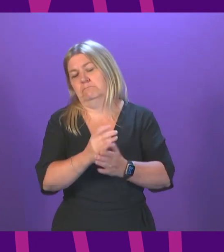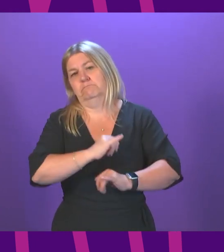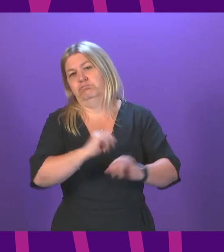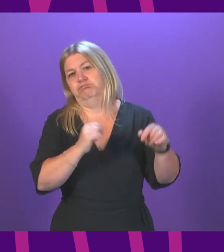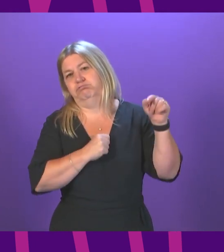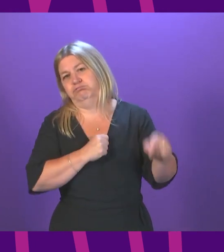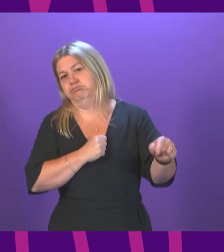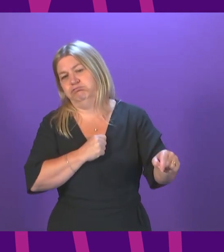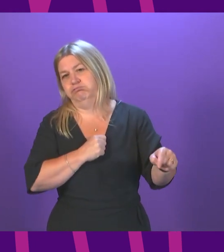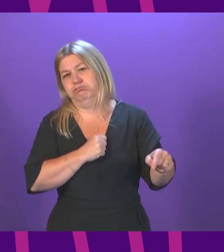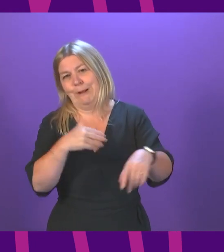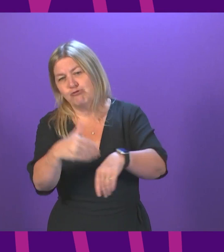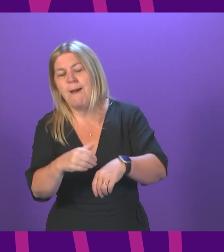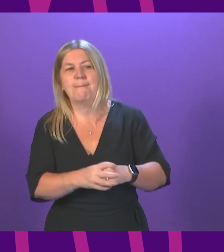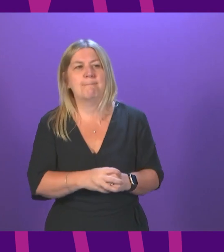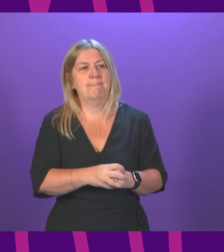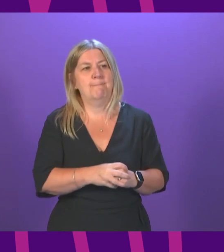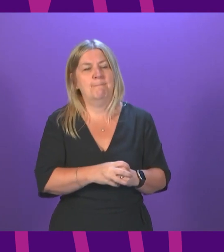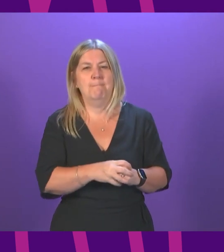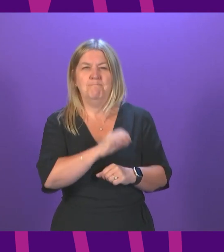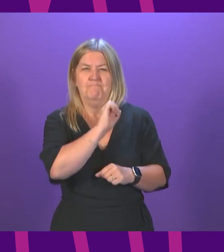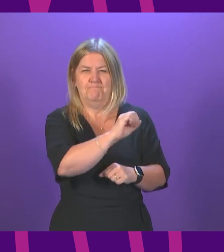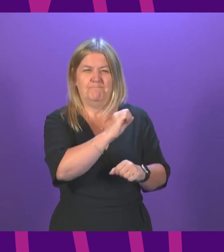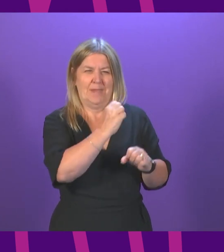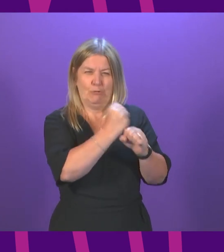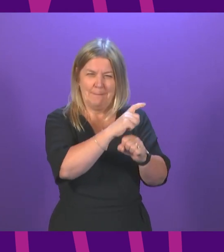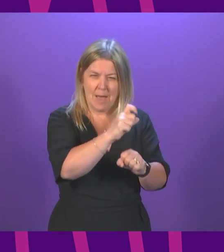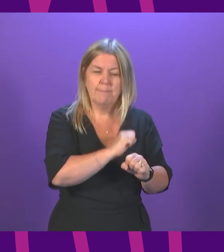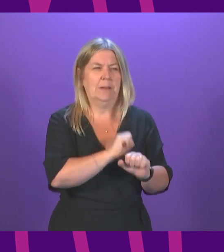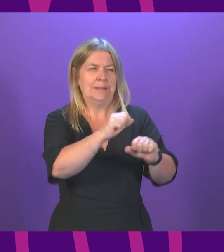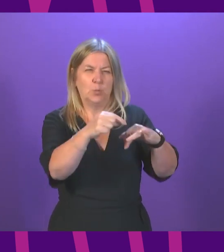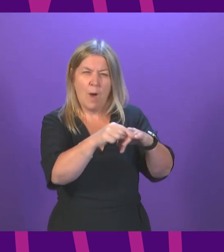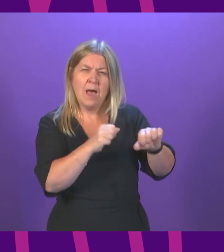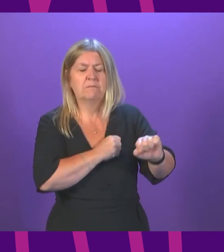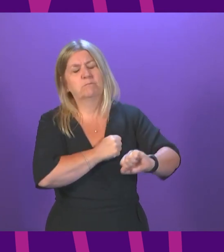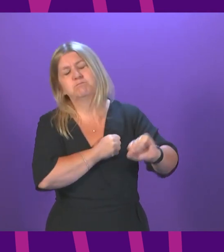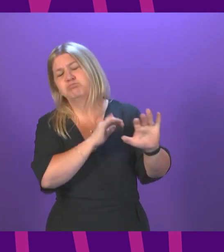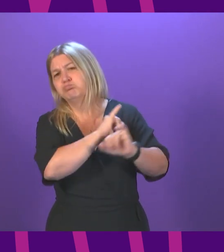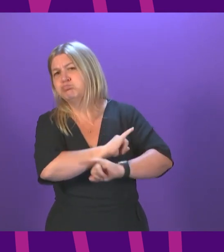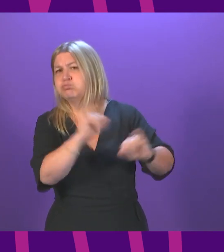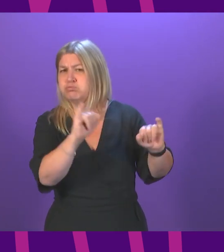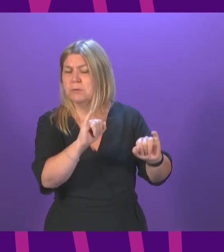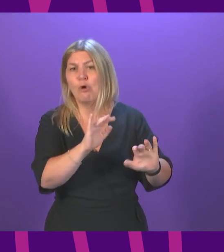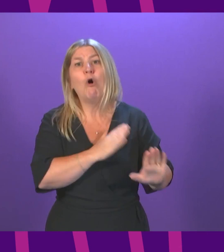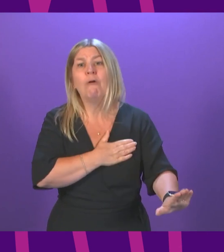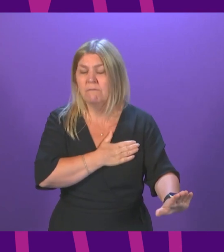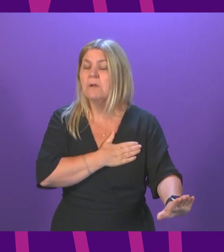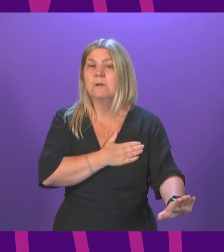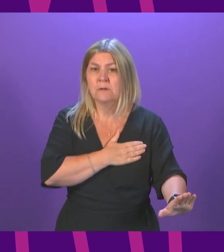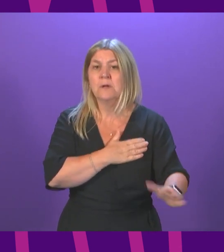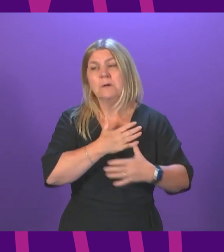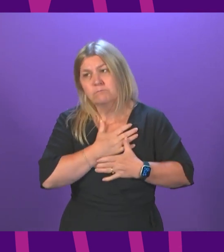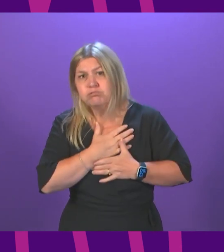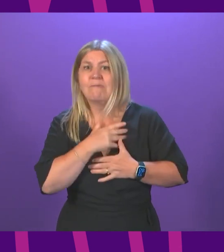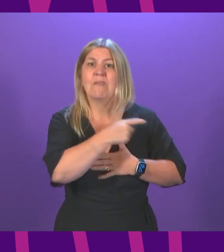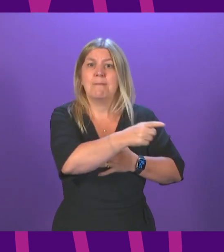on Councillor Campbell and his wife. I can't imagine what they have been through facing these attacks. And I'm sure the thoughts of everybody across not